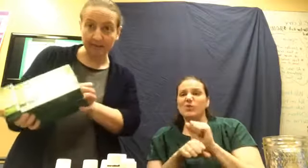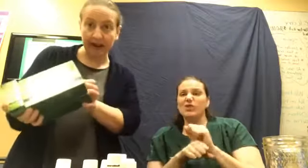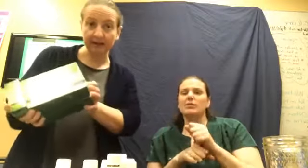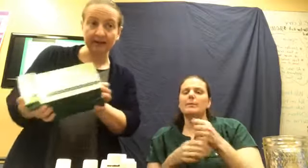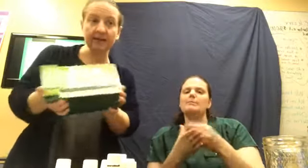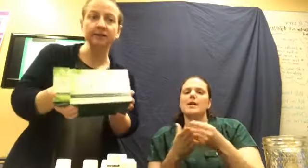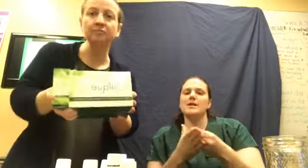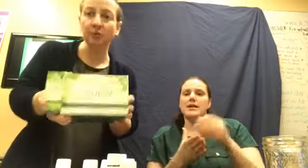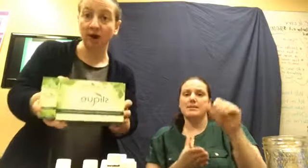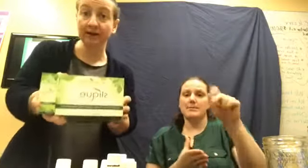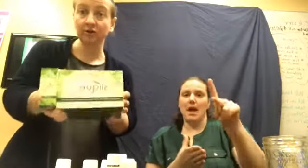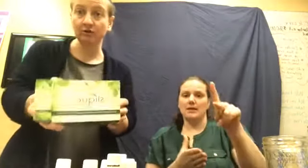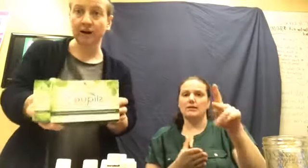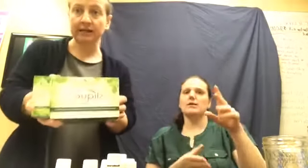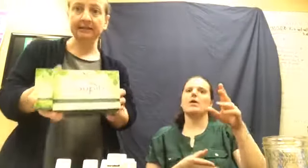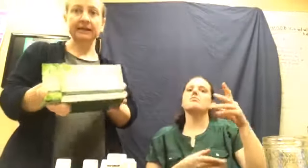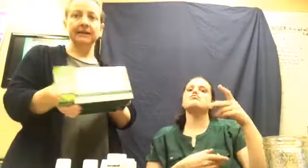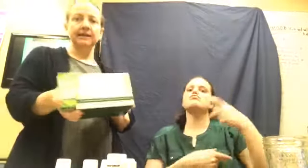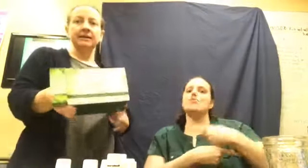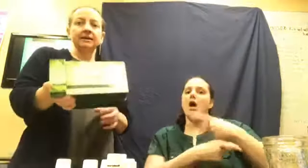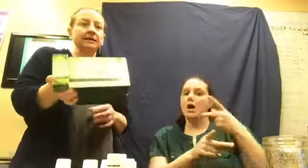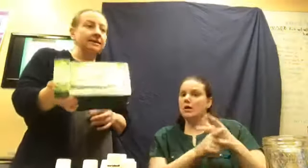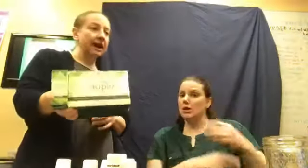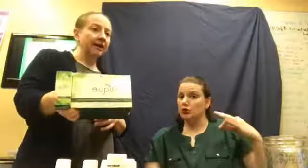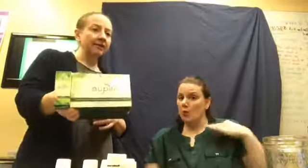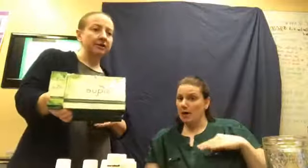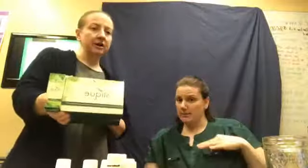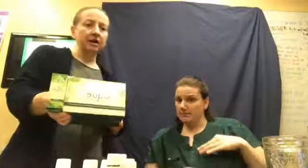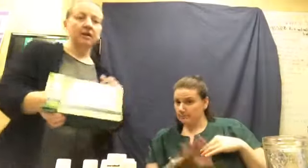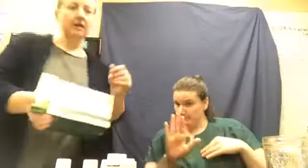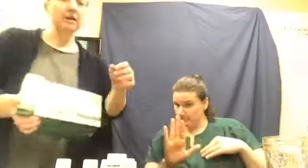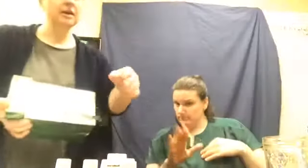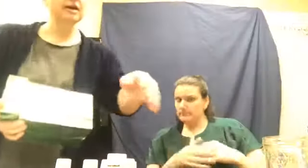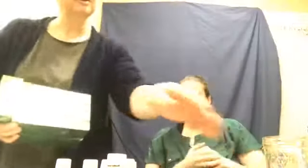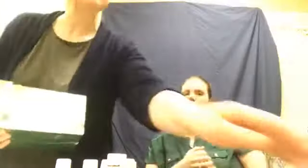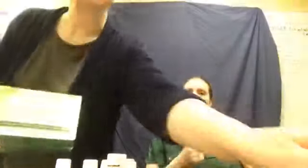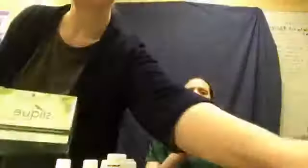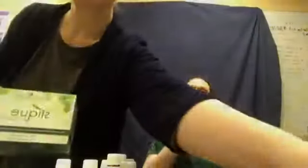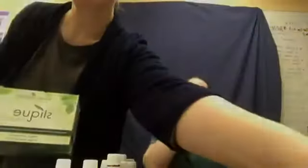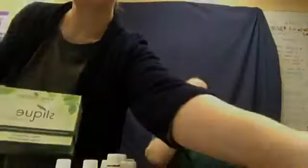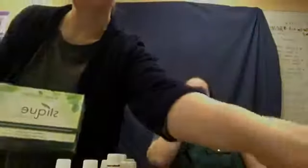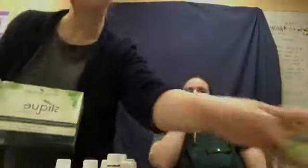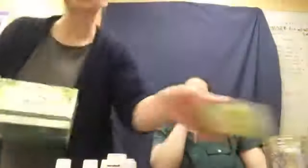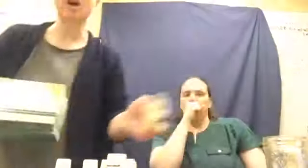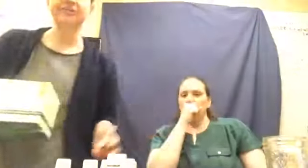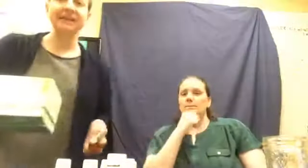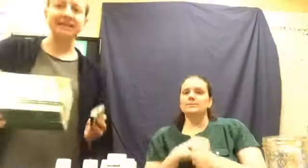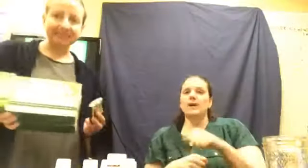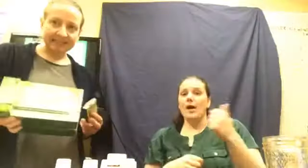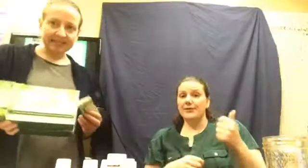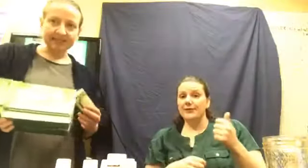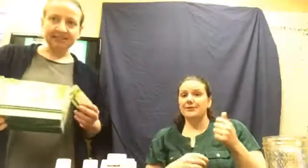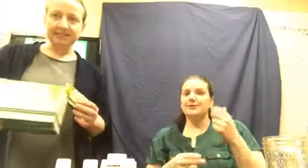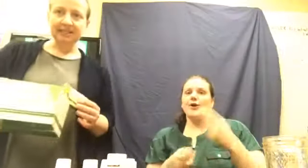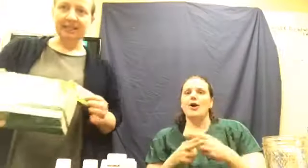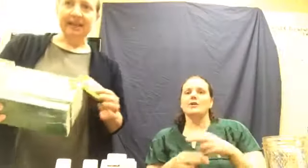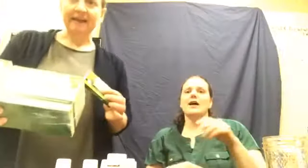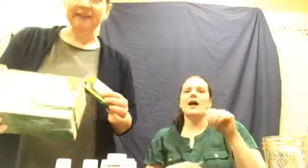back in product credit. Alright. The other possibility is called the Assist. And, the